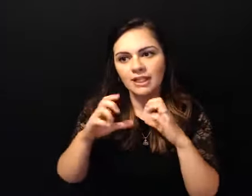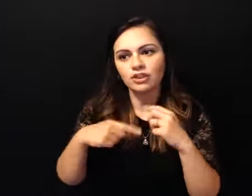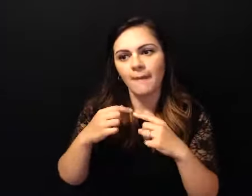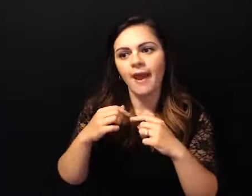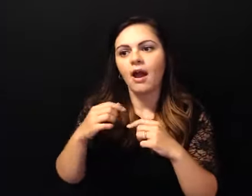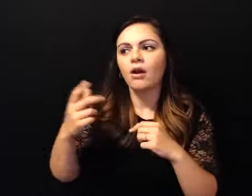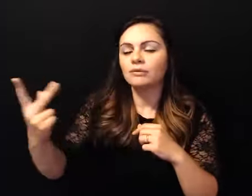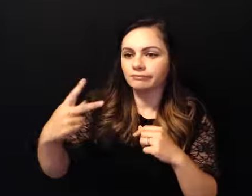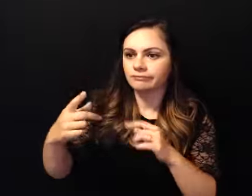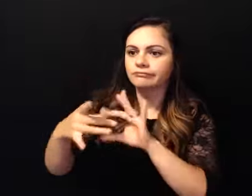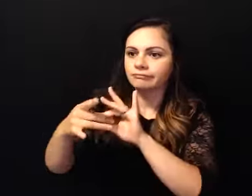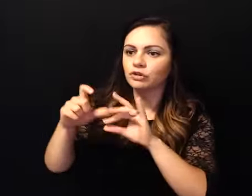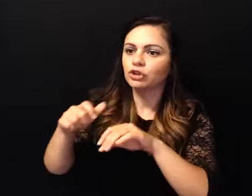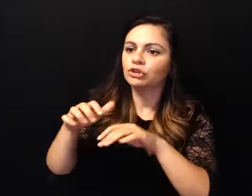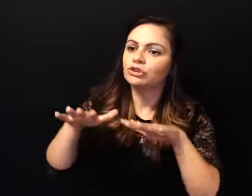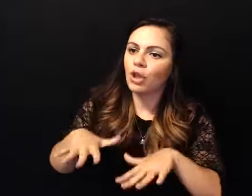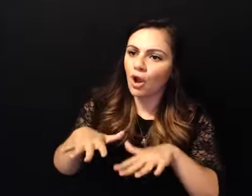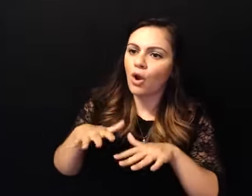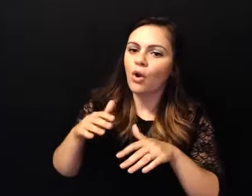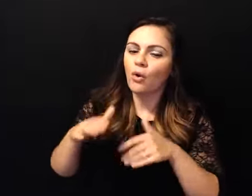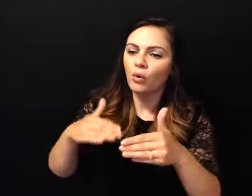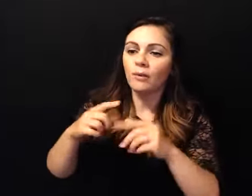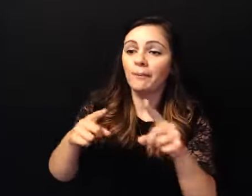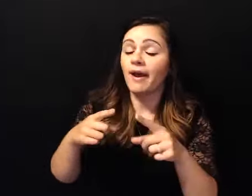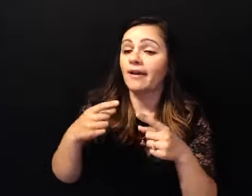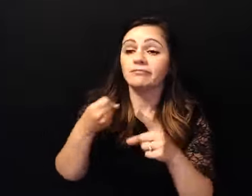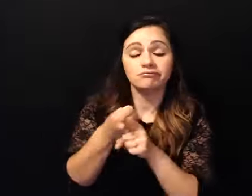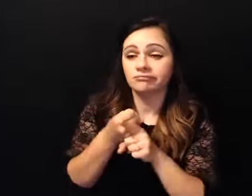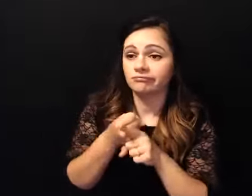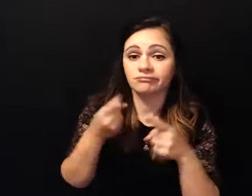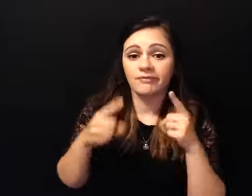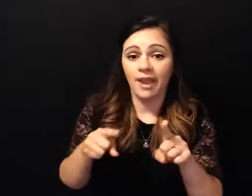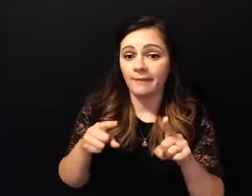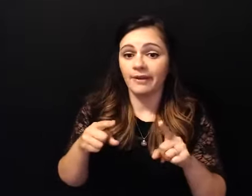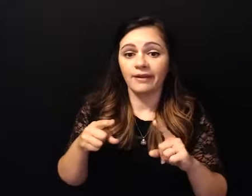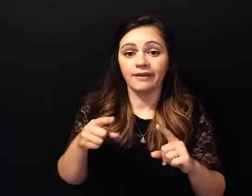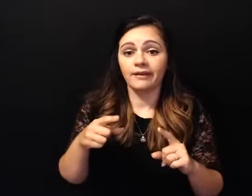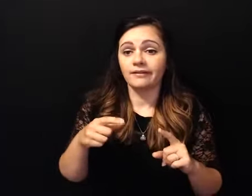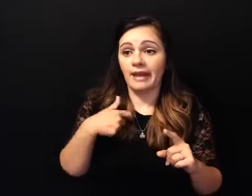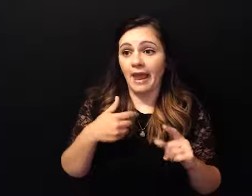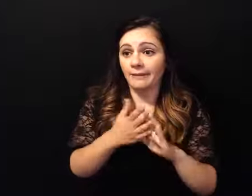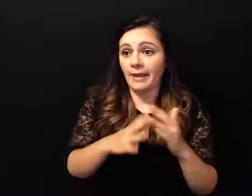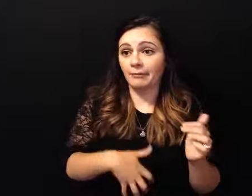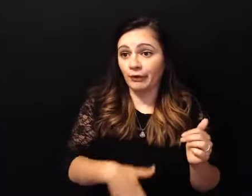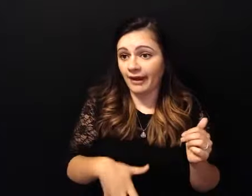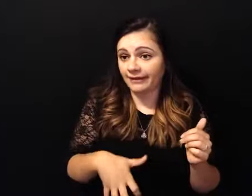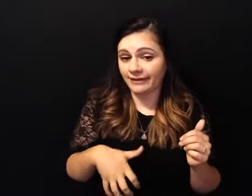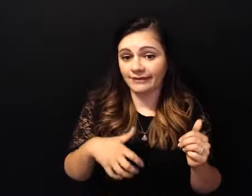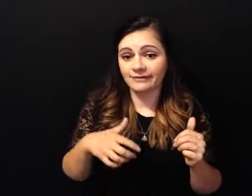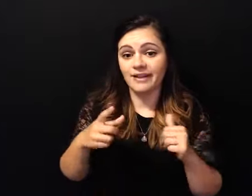it we were pregnant and we were married wait a minute we were pregnant we didn't get married till after we had my daughter but we were pregnant and uh it was about three months